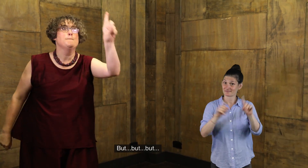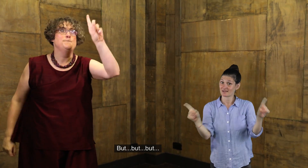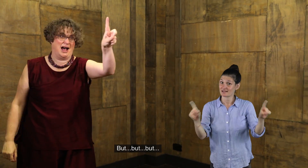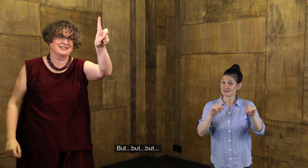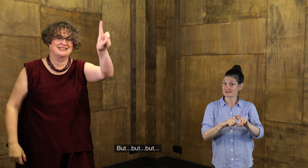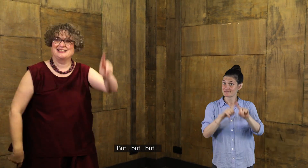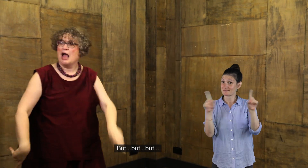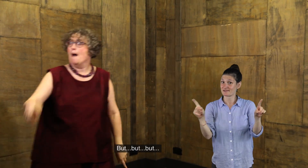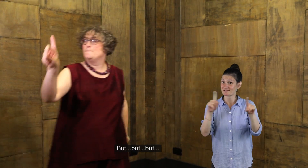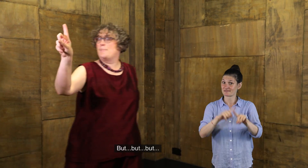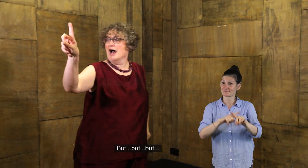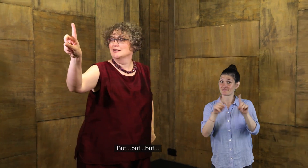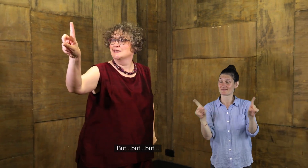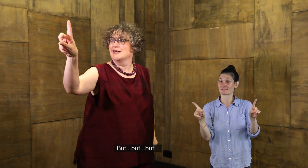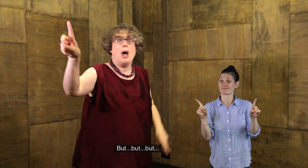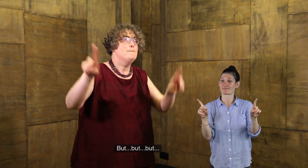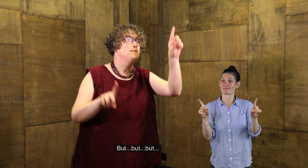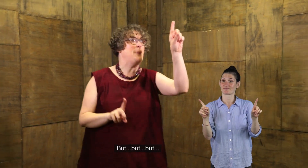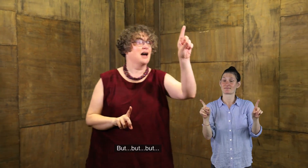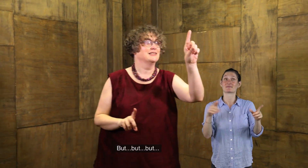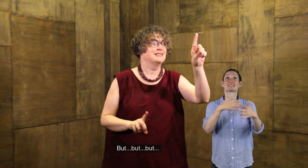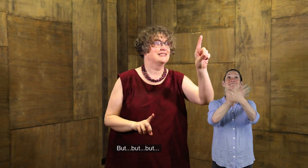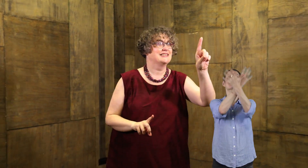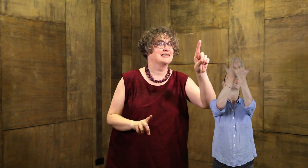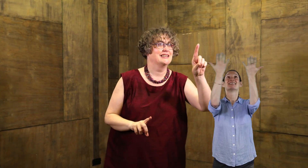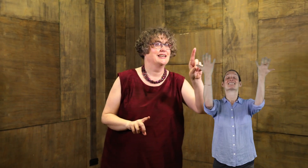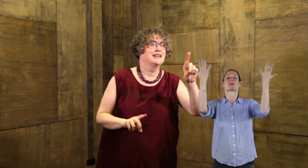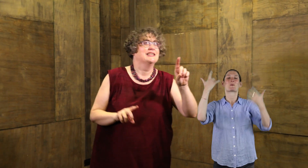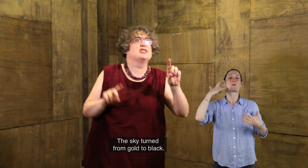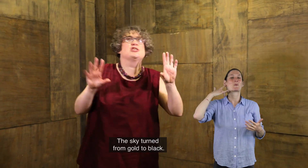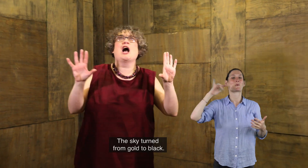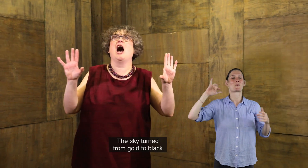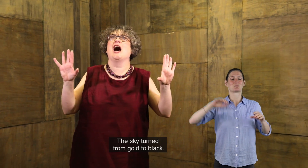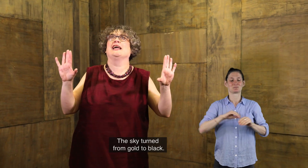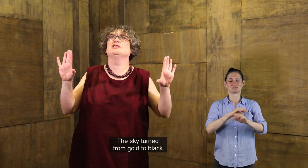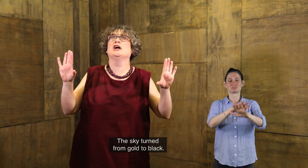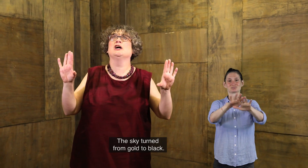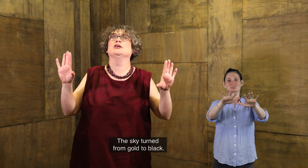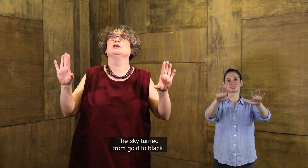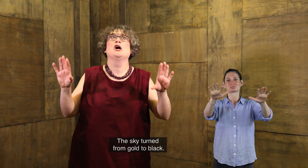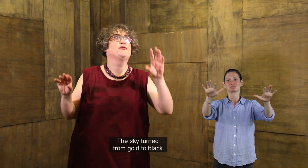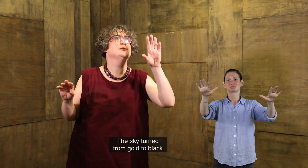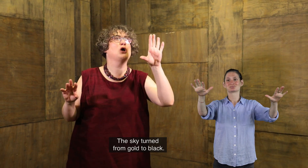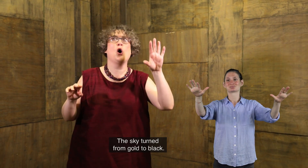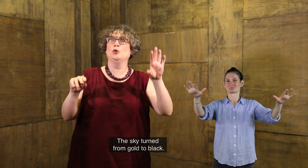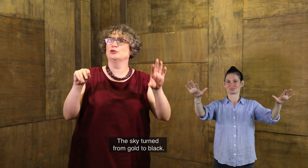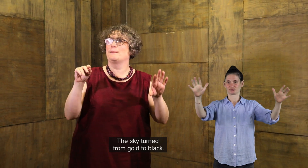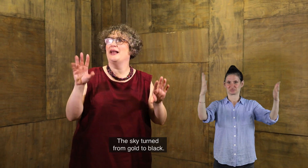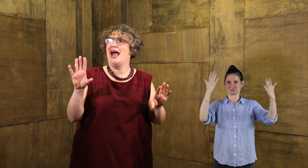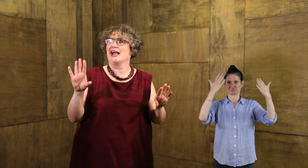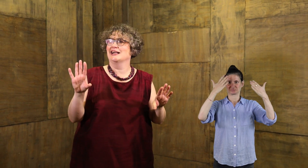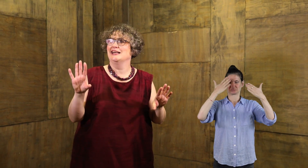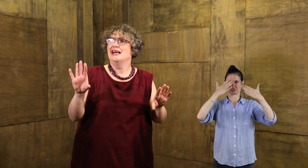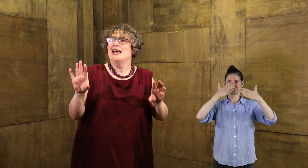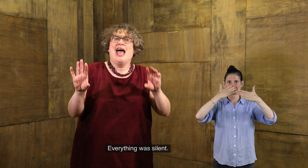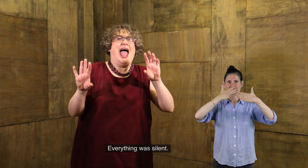But, but, but, but. The sky turned from gold to